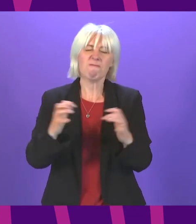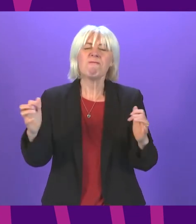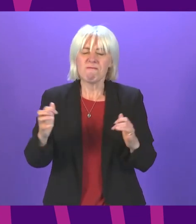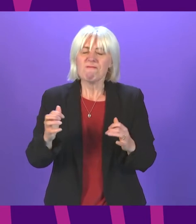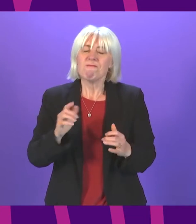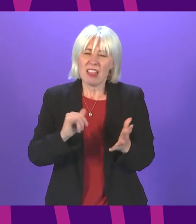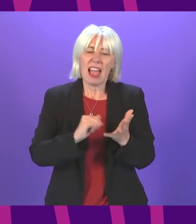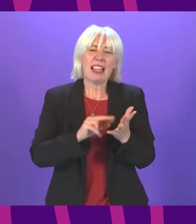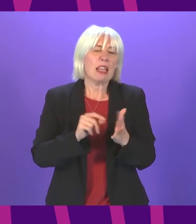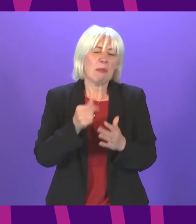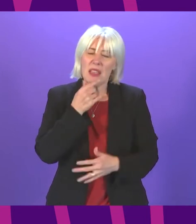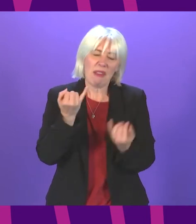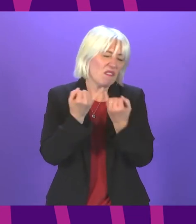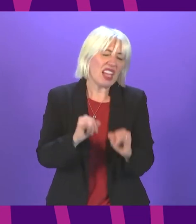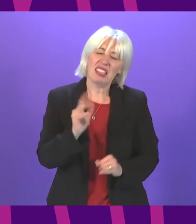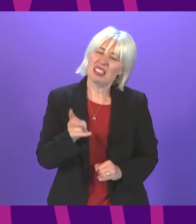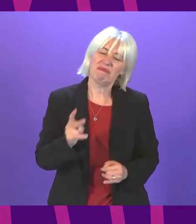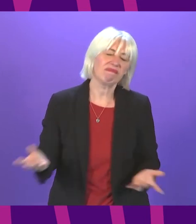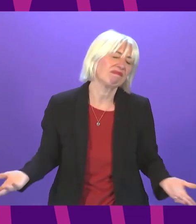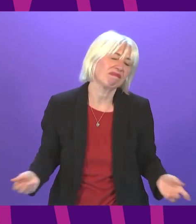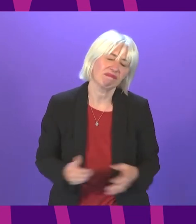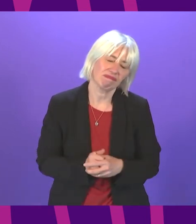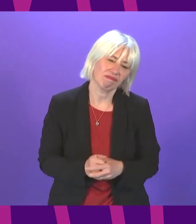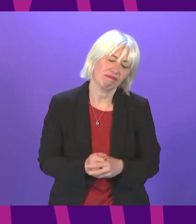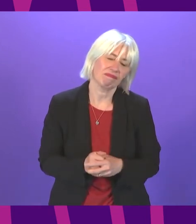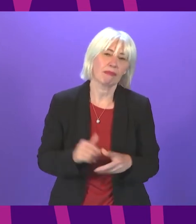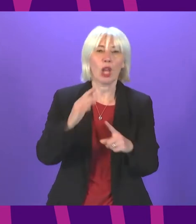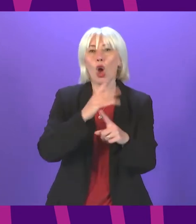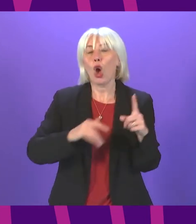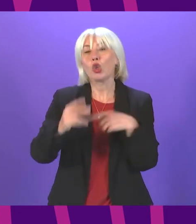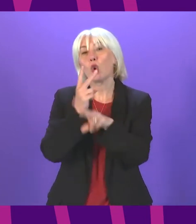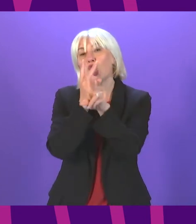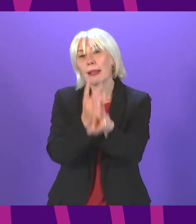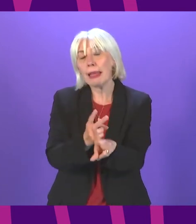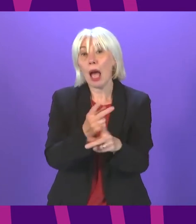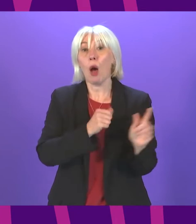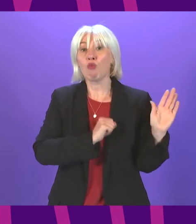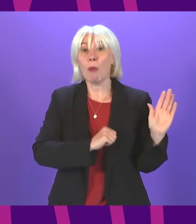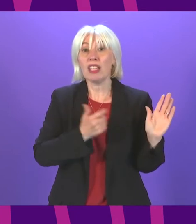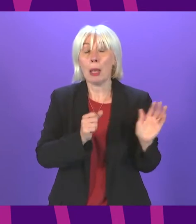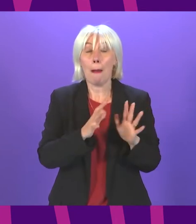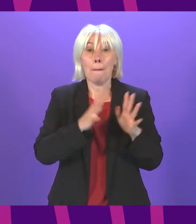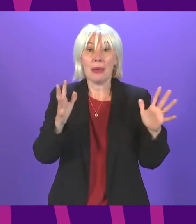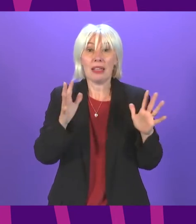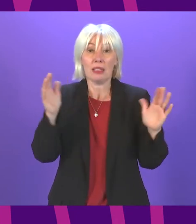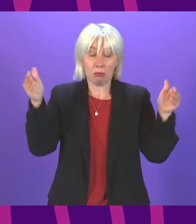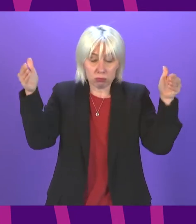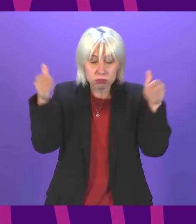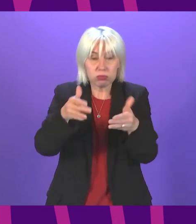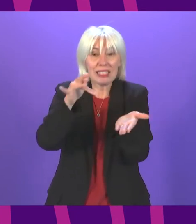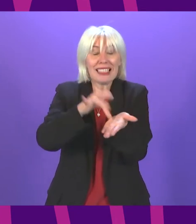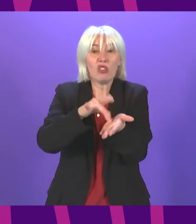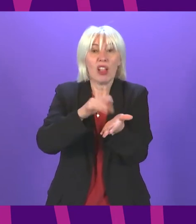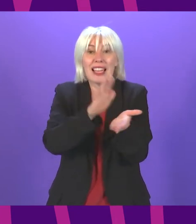that the SNP have failed to do so. On social care, we had promises of a major centralisation towards a national